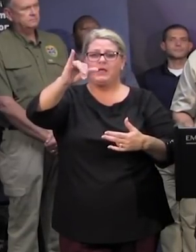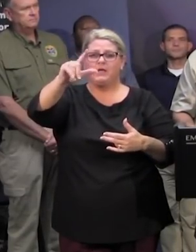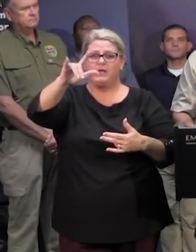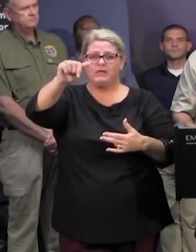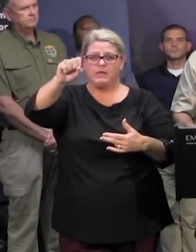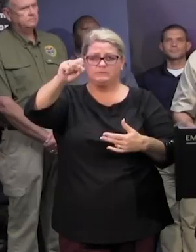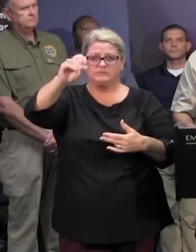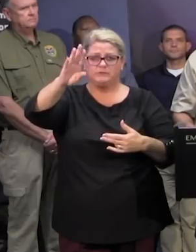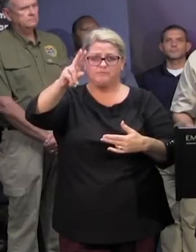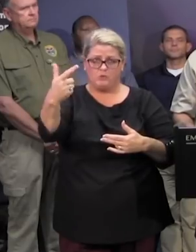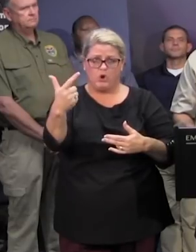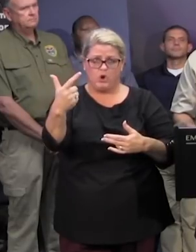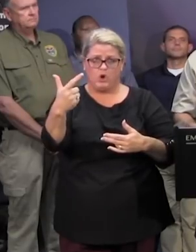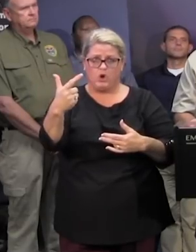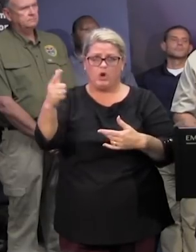in those areas